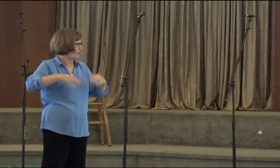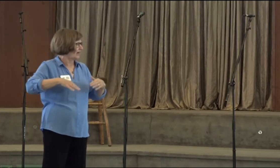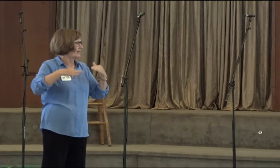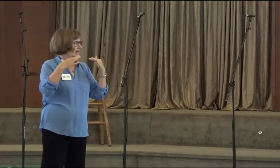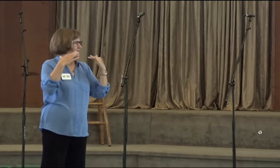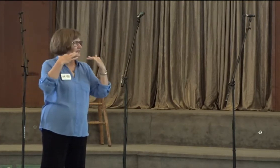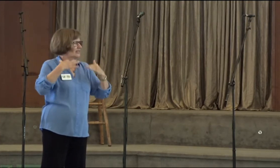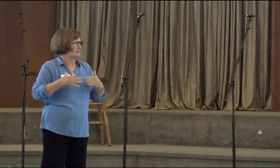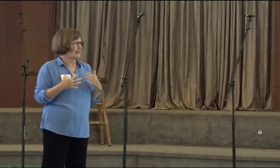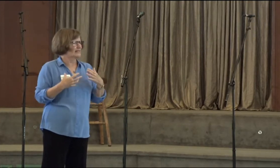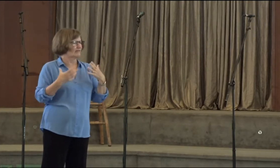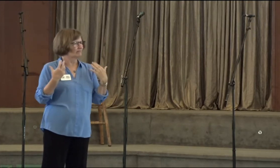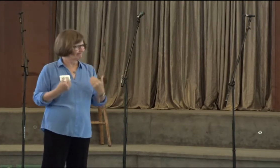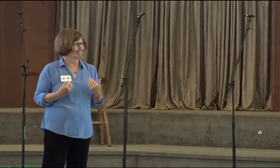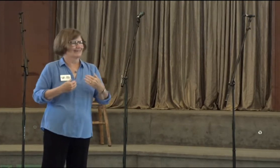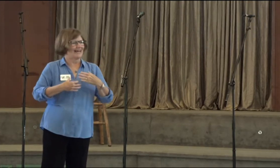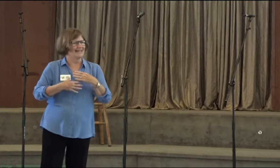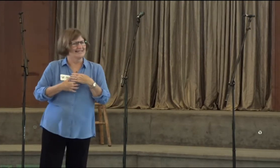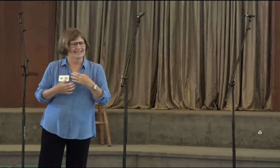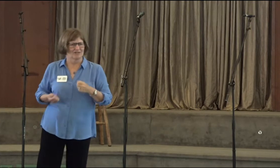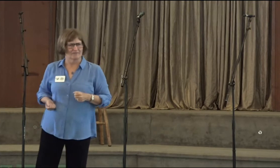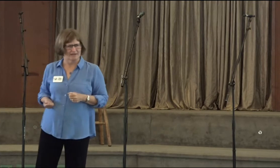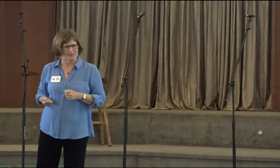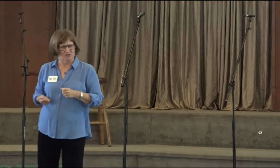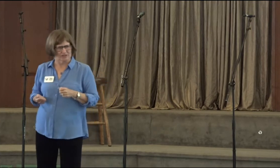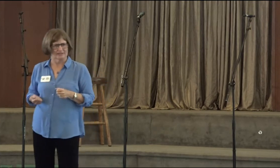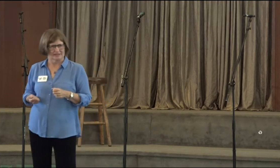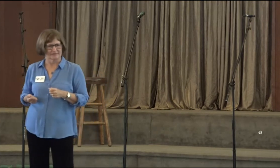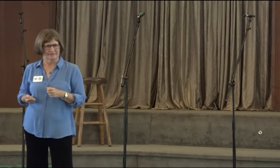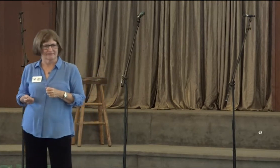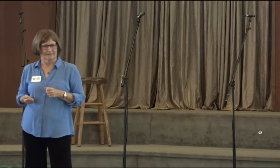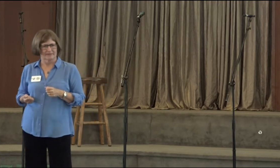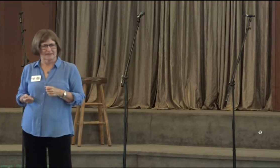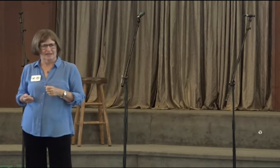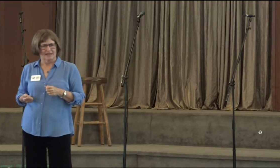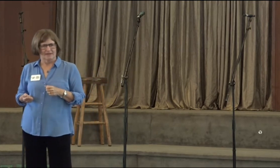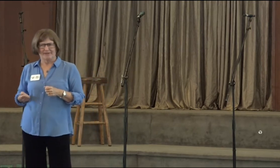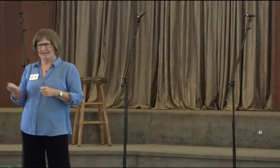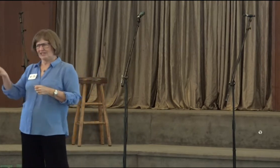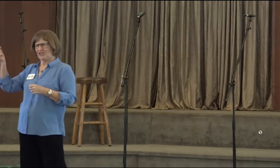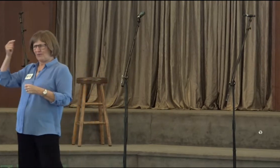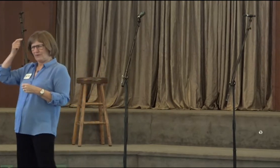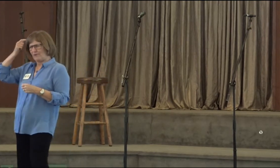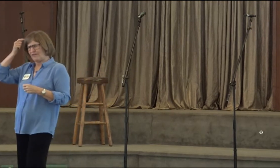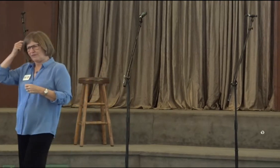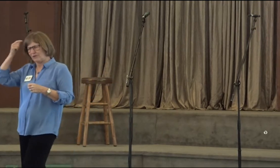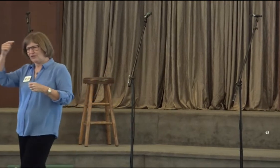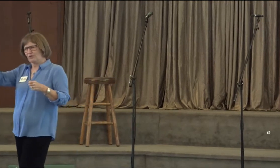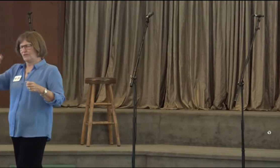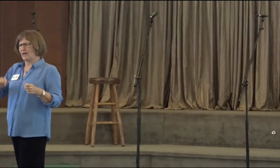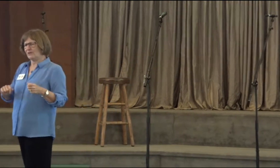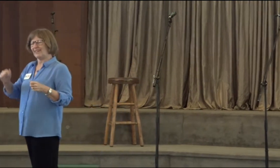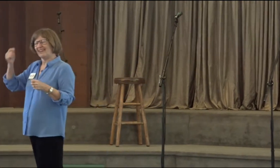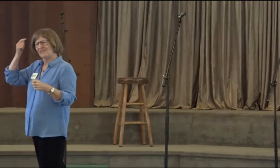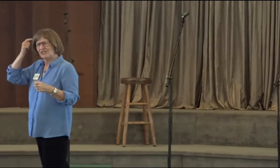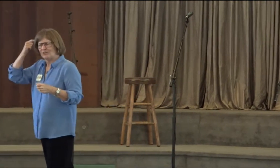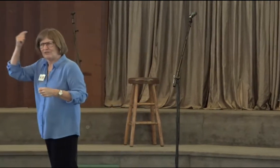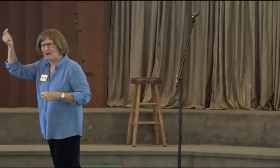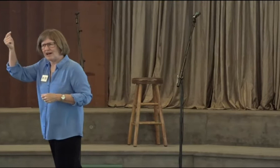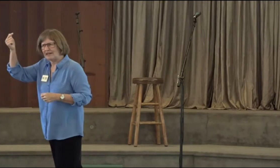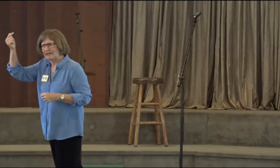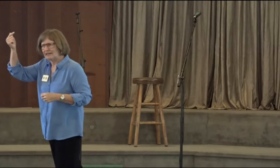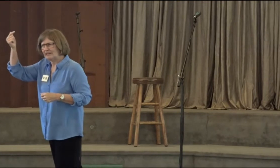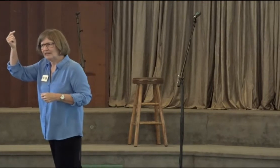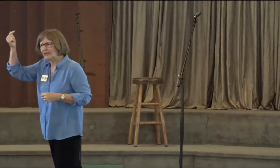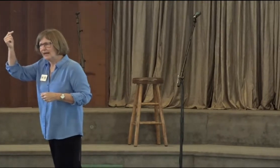been brought to this place of, I need to heal my emotions. Because, you know, with, with new thought, you think, oh, it's a